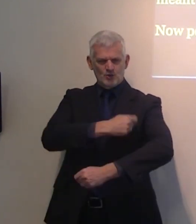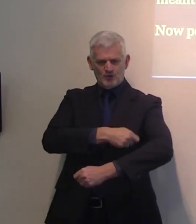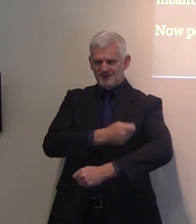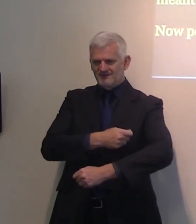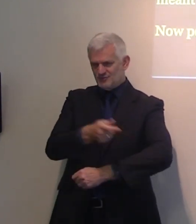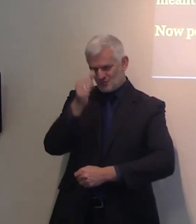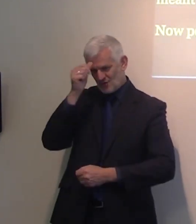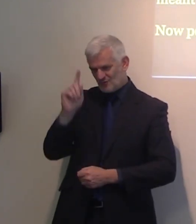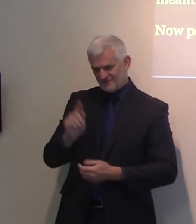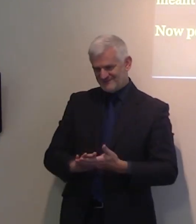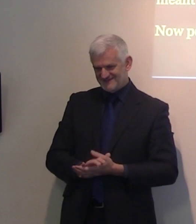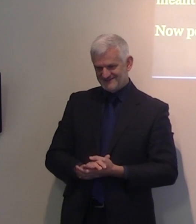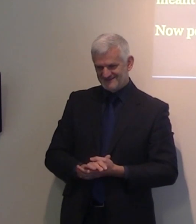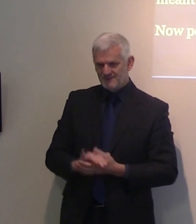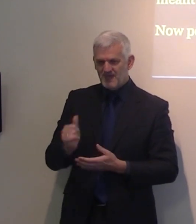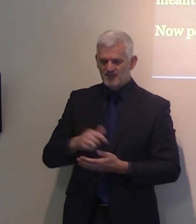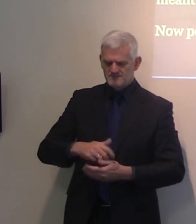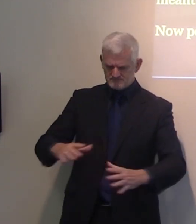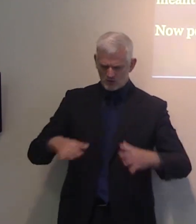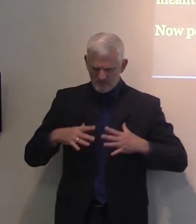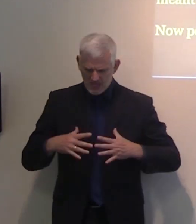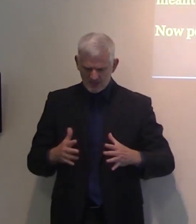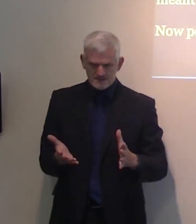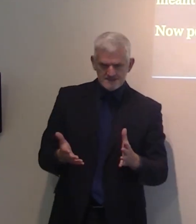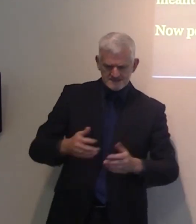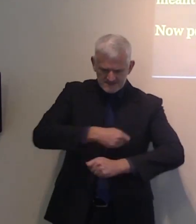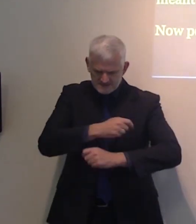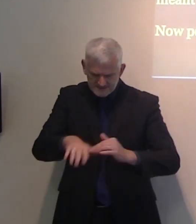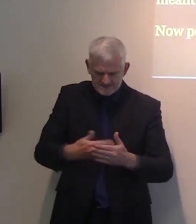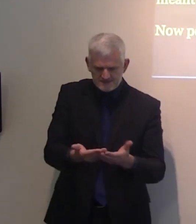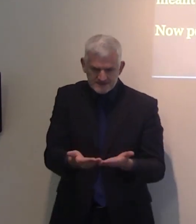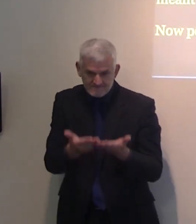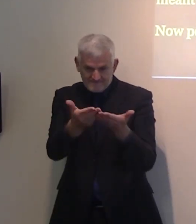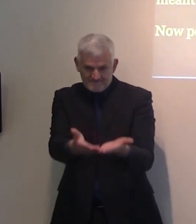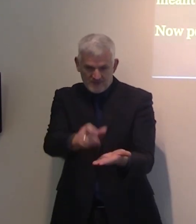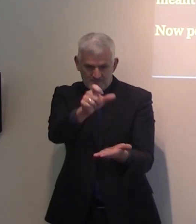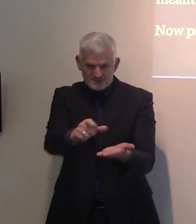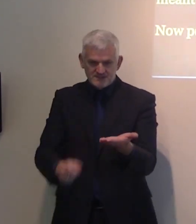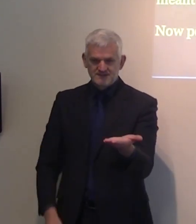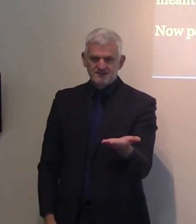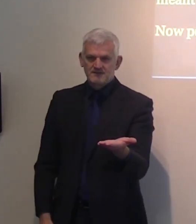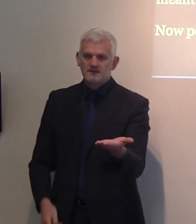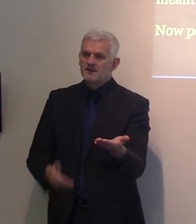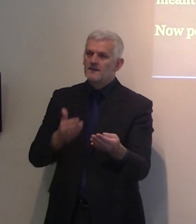that. When you make a meal, you present the meal to somebody, and the first thing before even he tastes it,